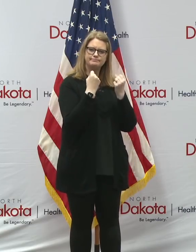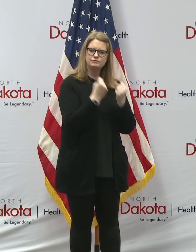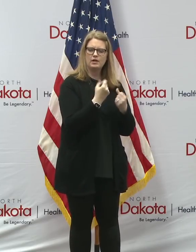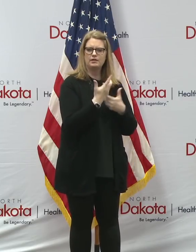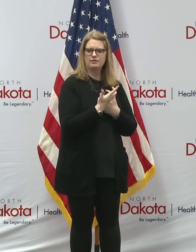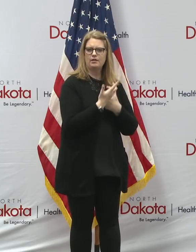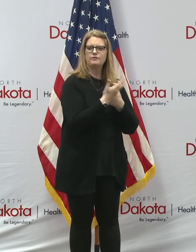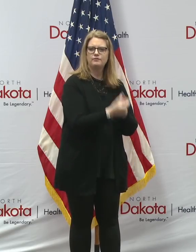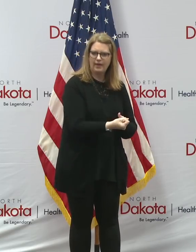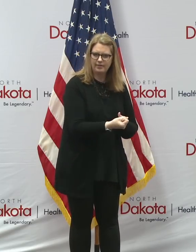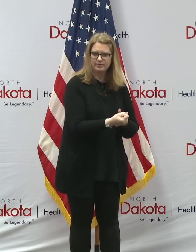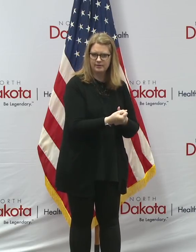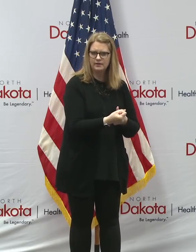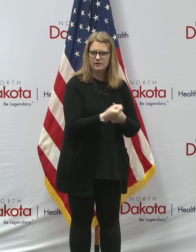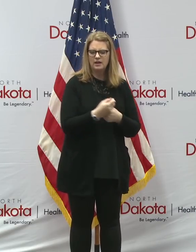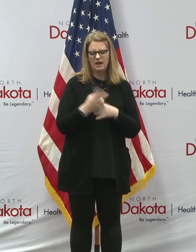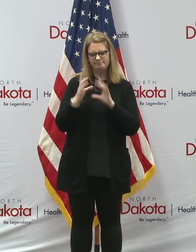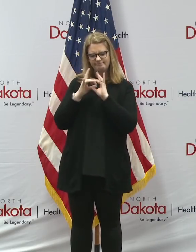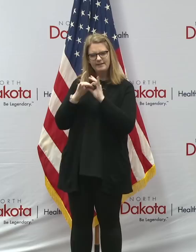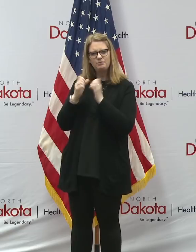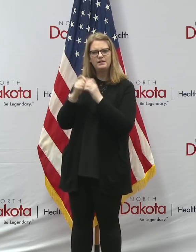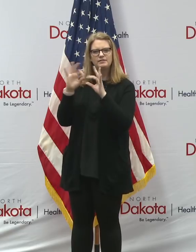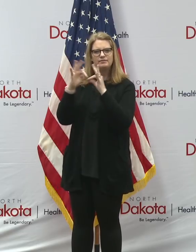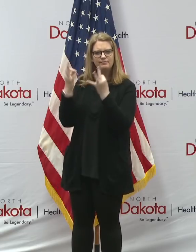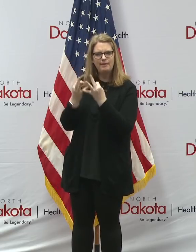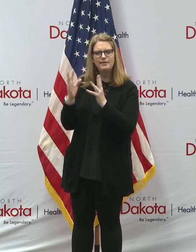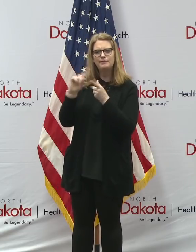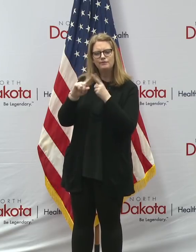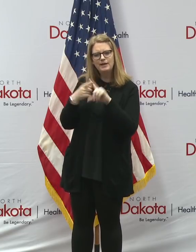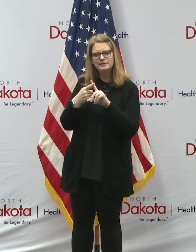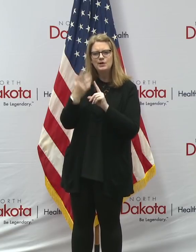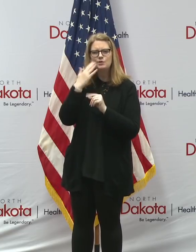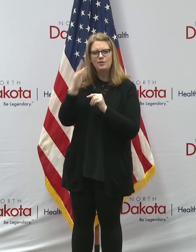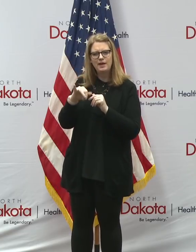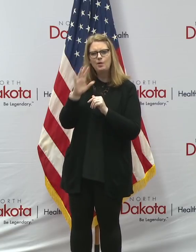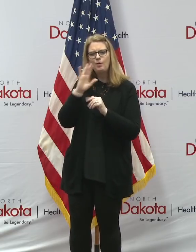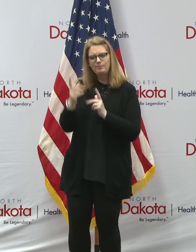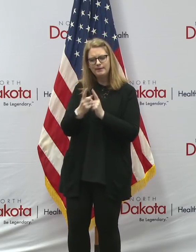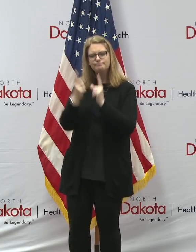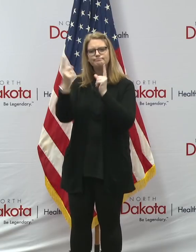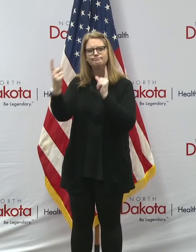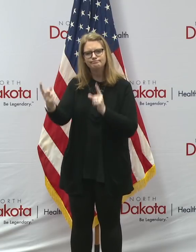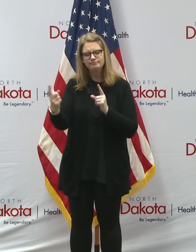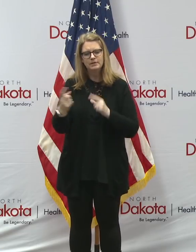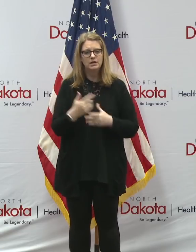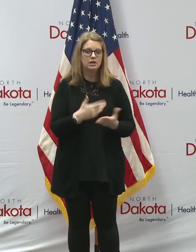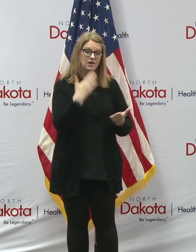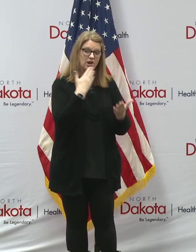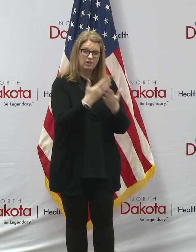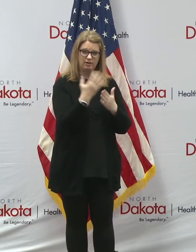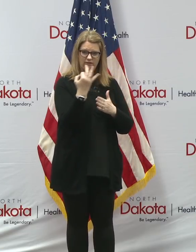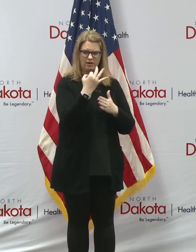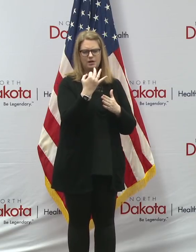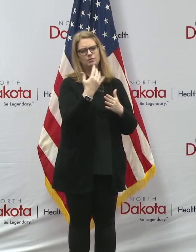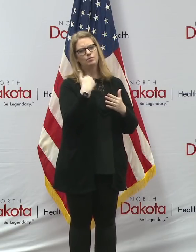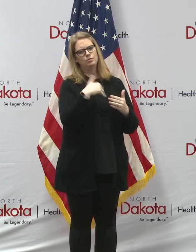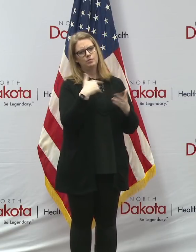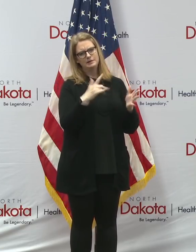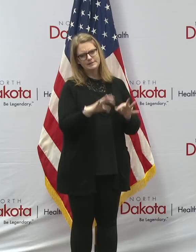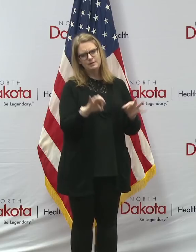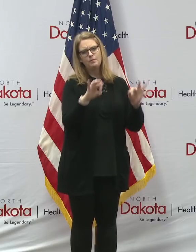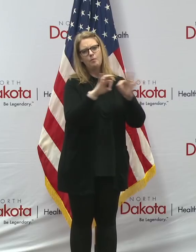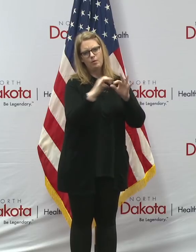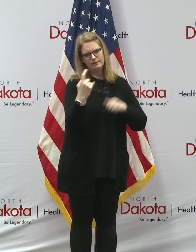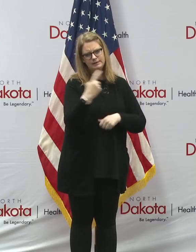even as we might have to do that remotely. We know that today, Good Friday, is an important day for many North Dakotans and